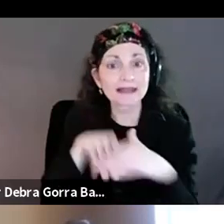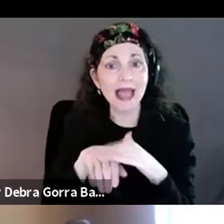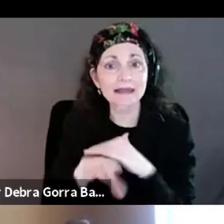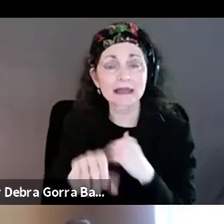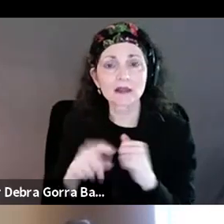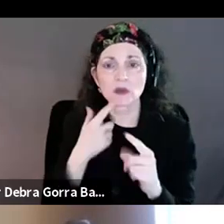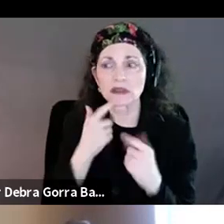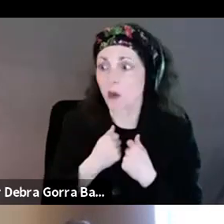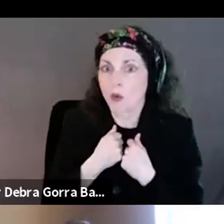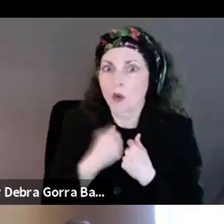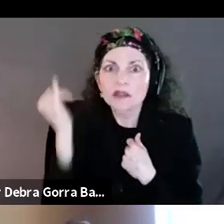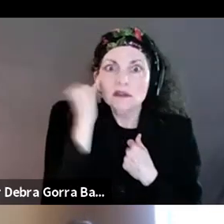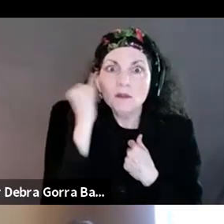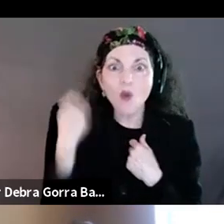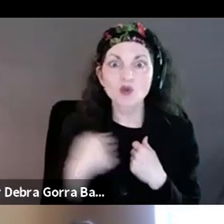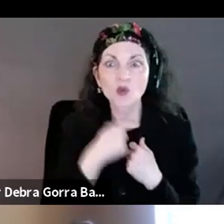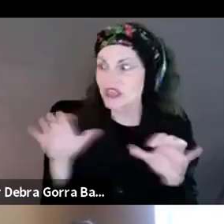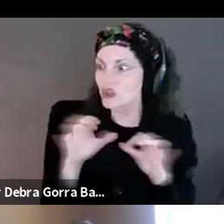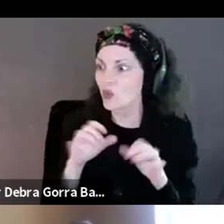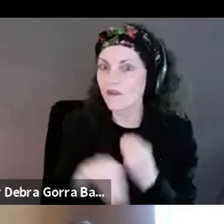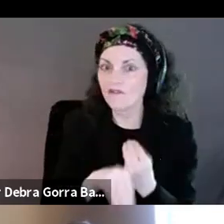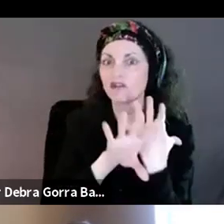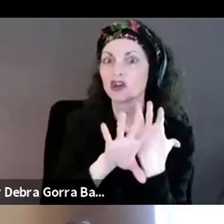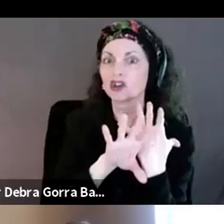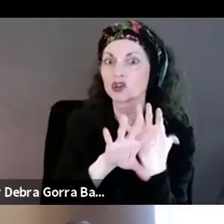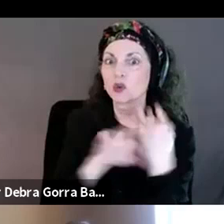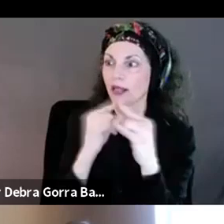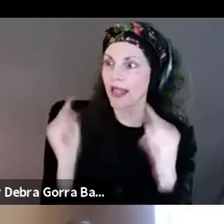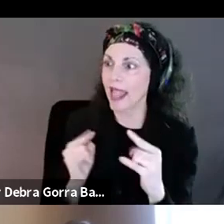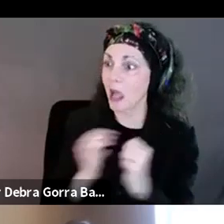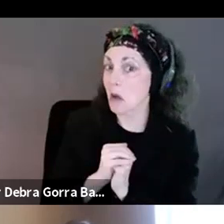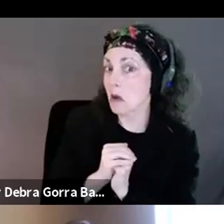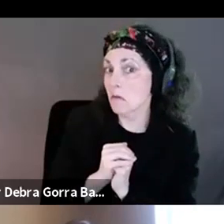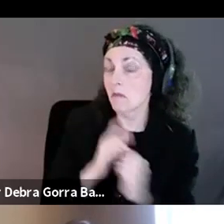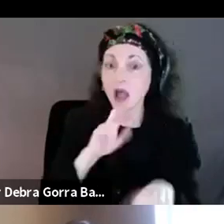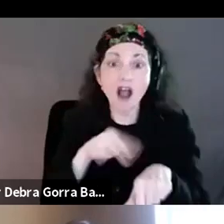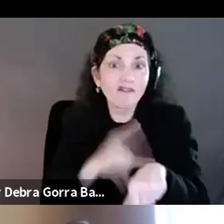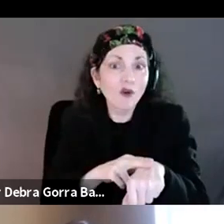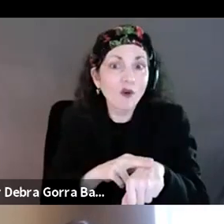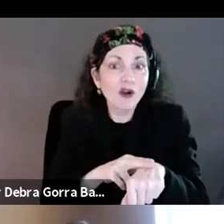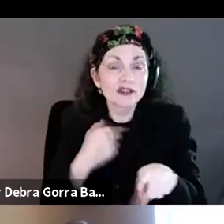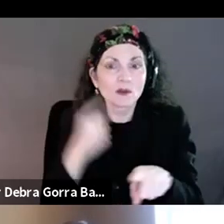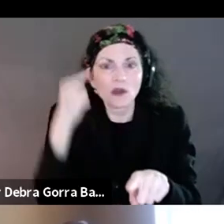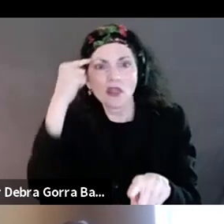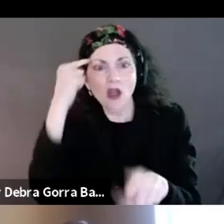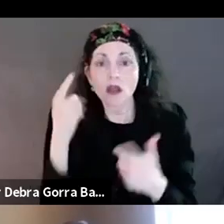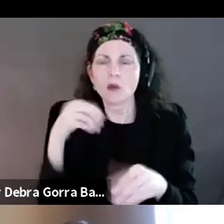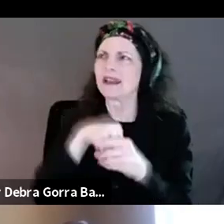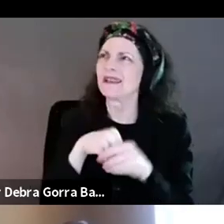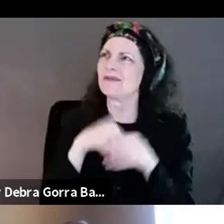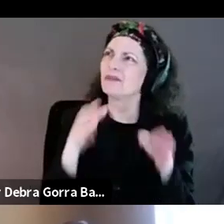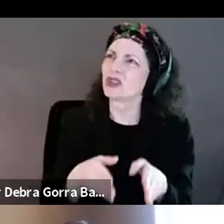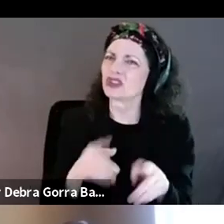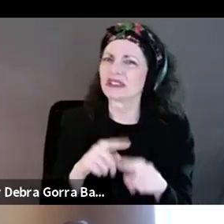we did a virtual camp? And because, of course, at first thinking, oh, we could do in-person things, but